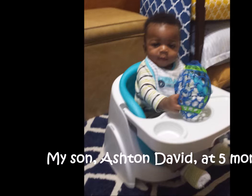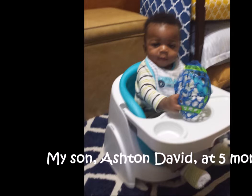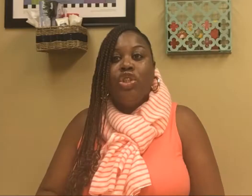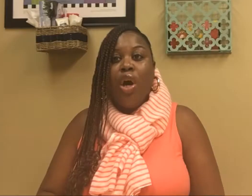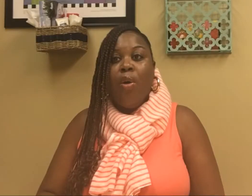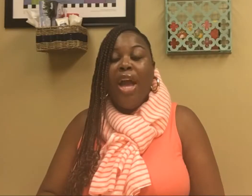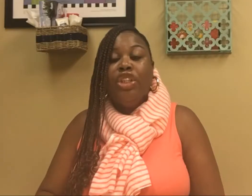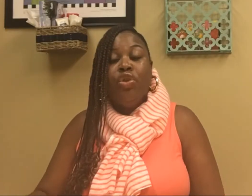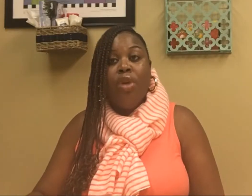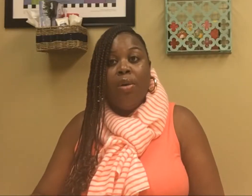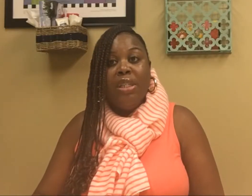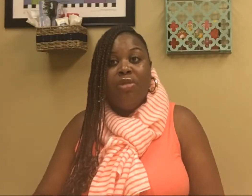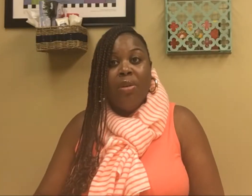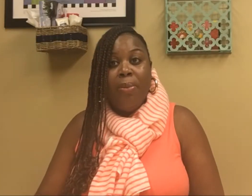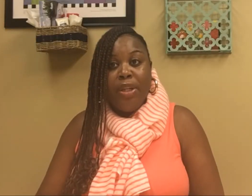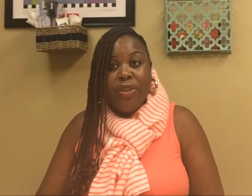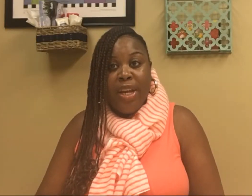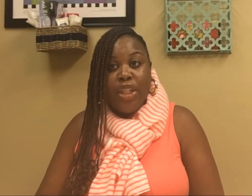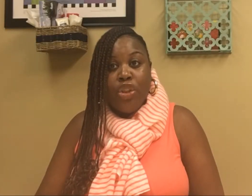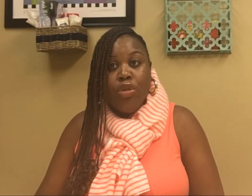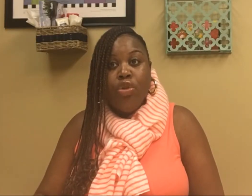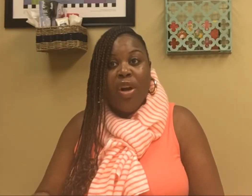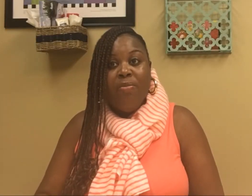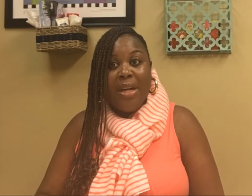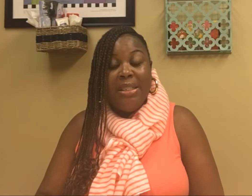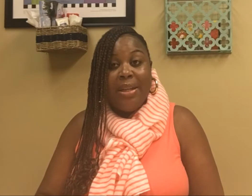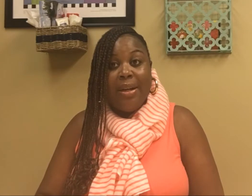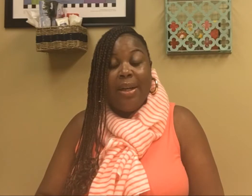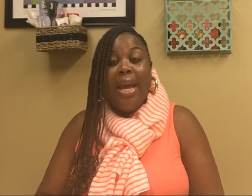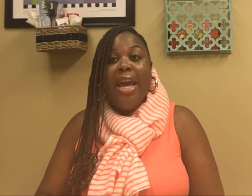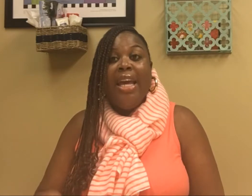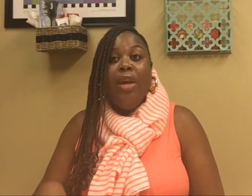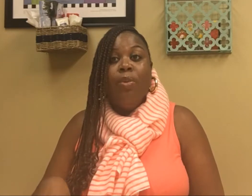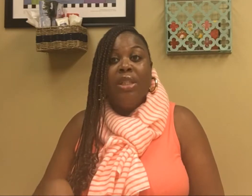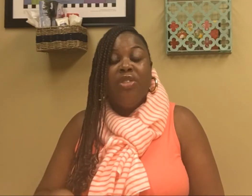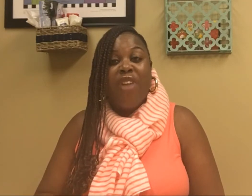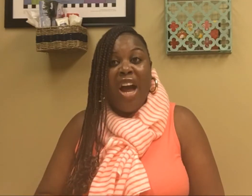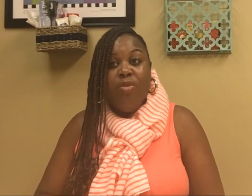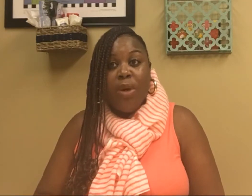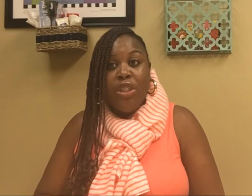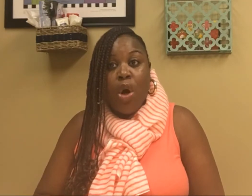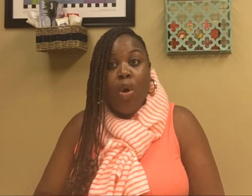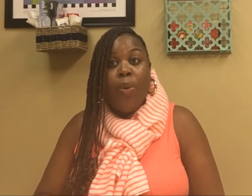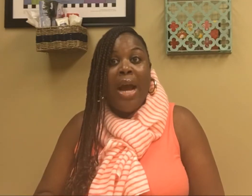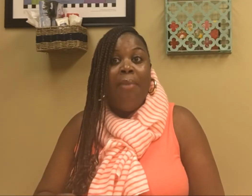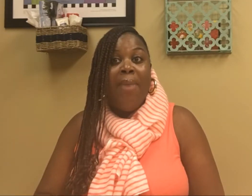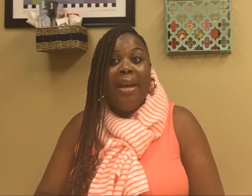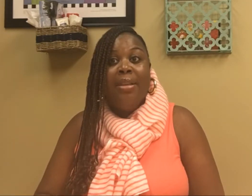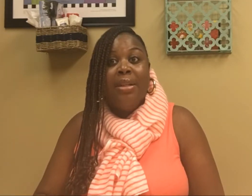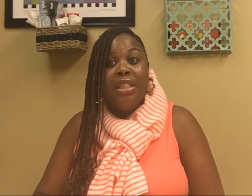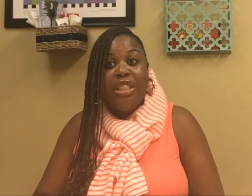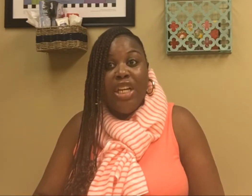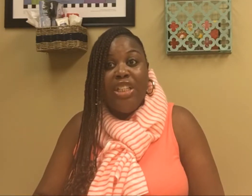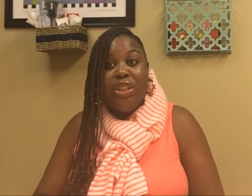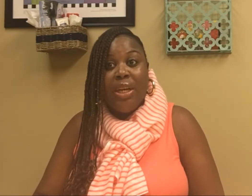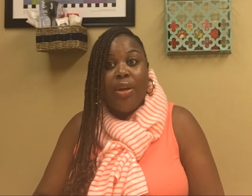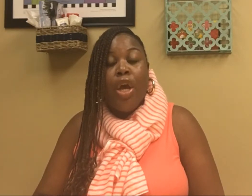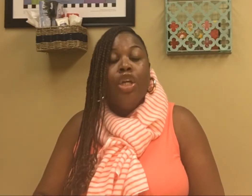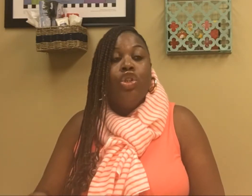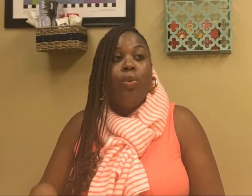So as you notice from the picture that I showed you of my son, he was five months old when I made the decision to